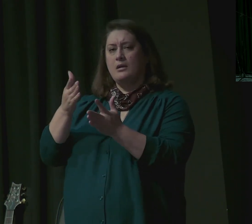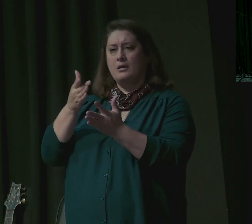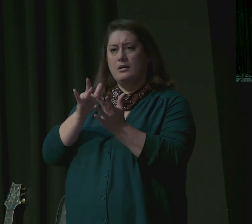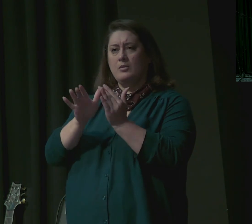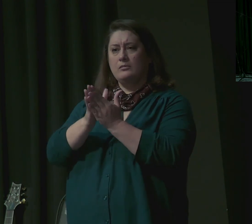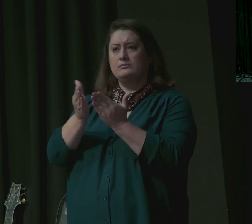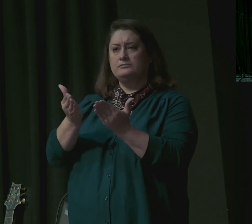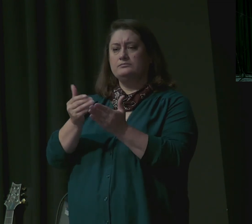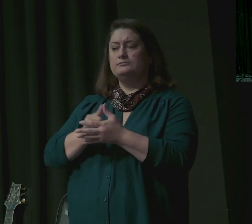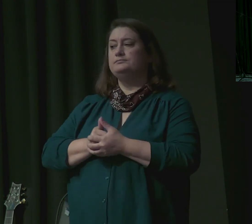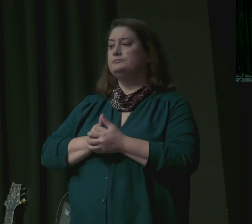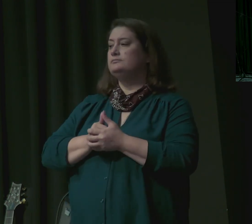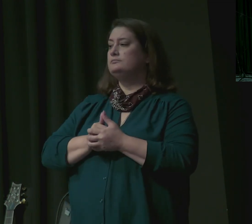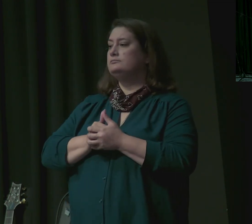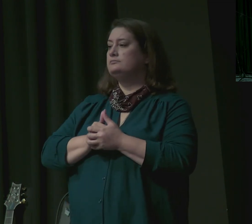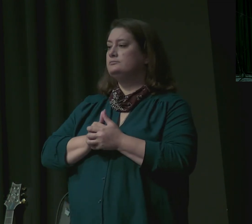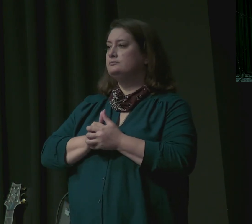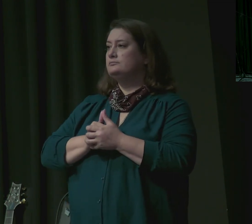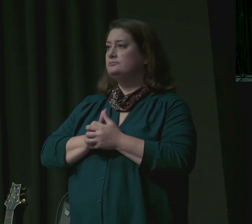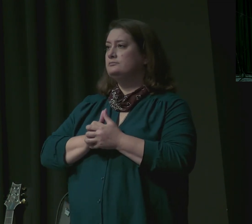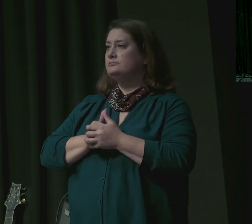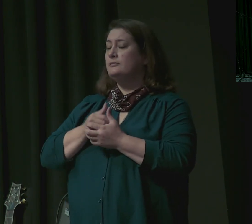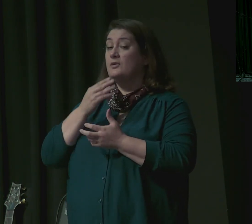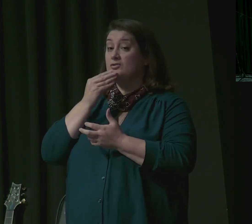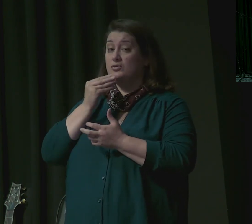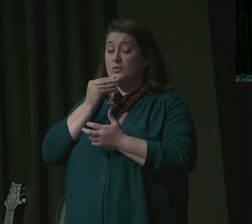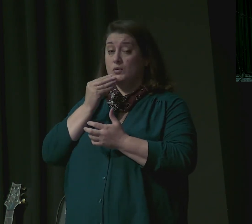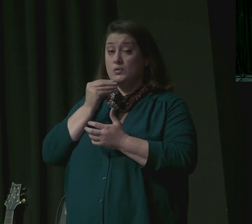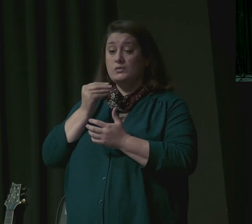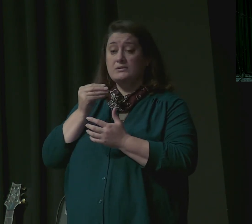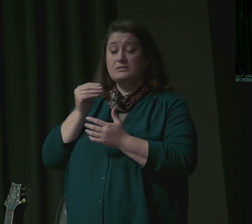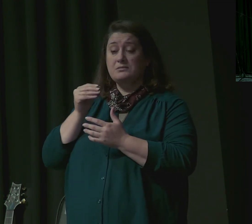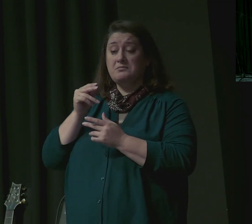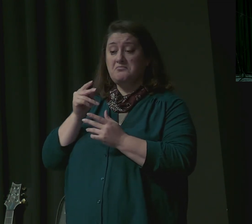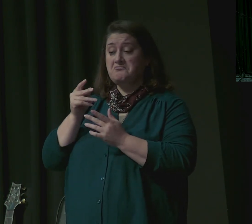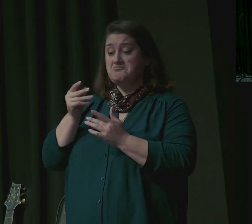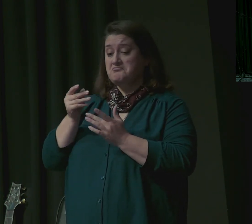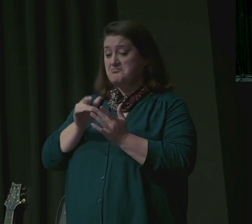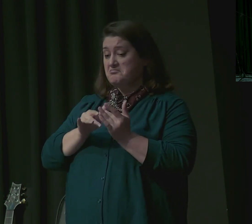Jews were jealous of Paul and the church.